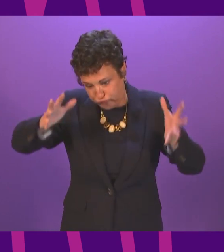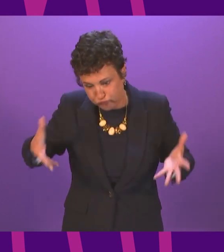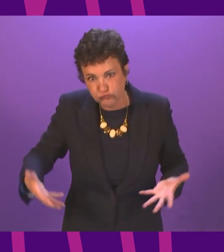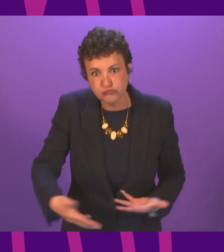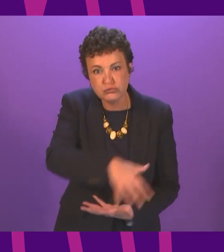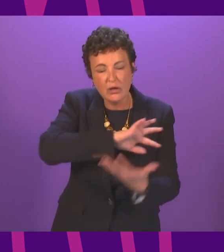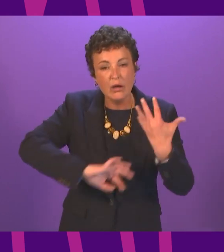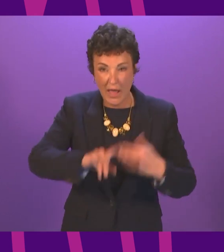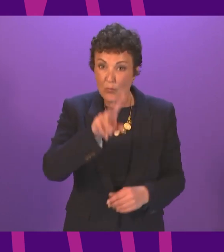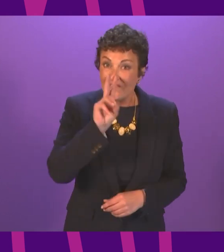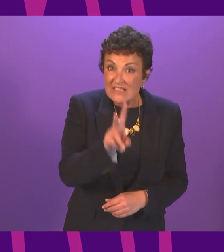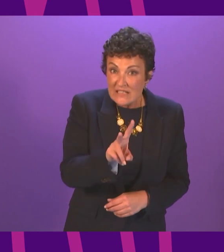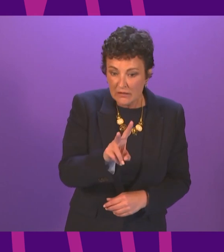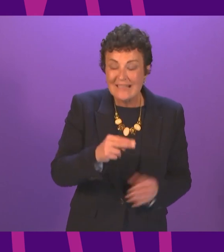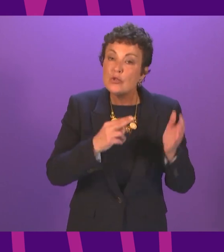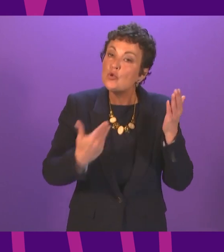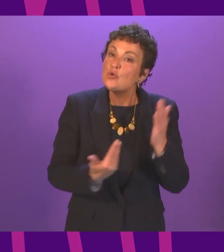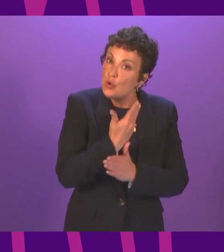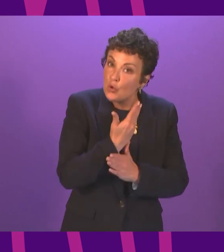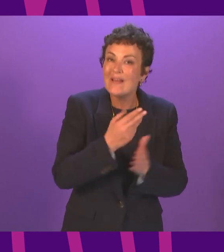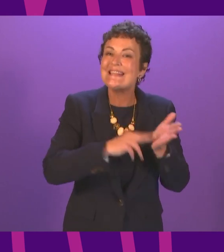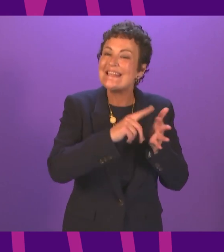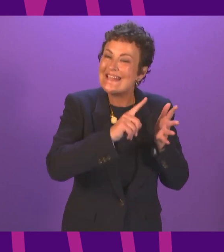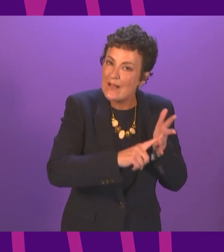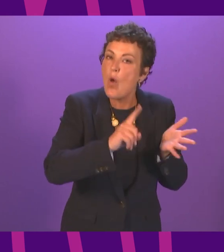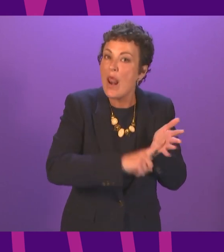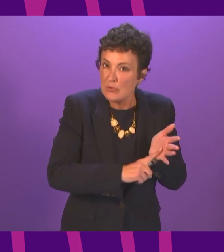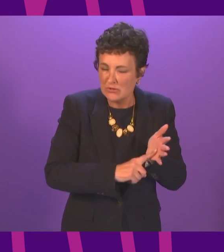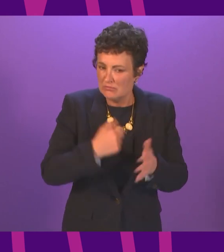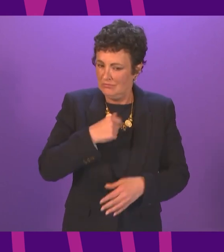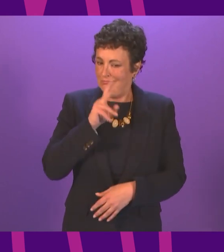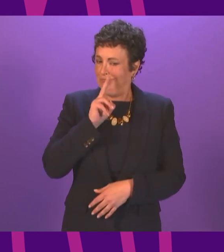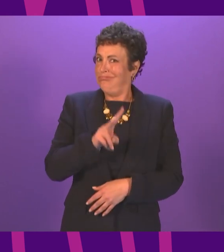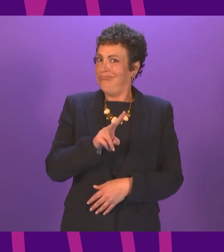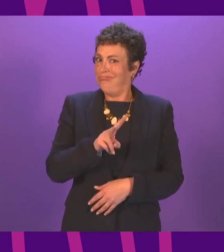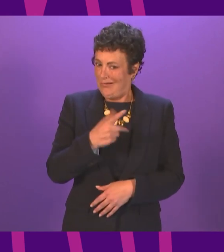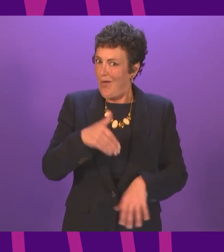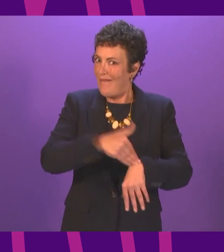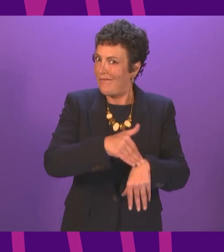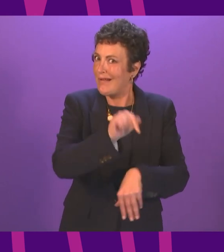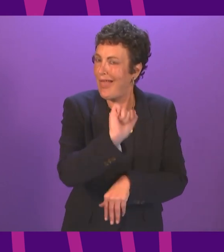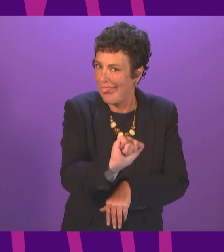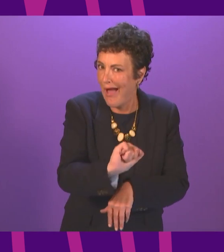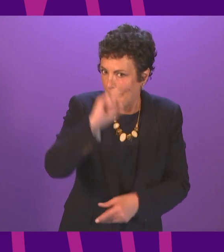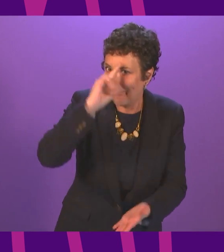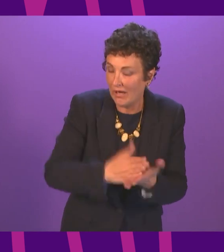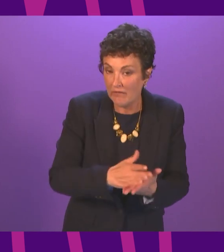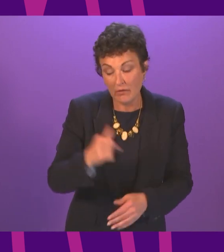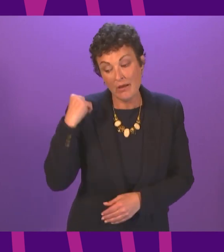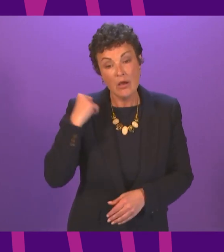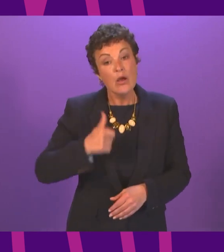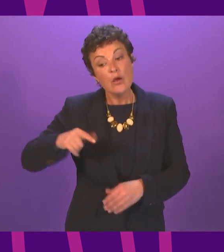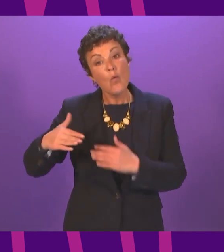neoliberalism has deepened the Covid crisis Westminster idolizing of the market meant a delay